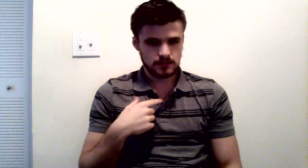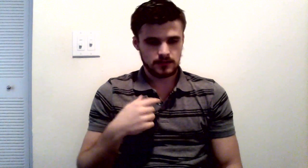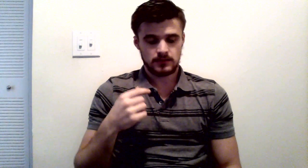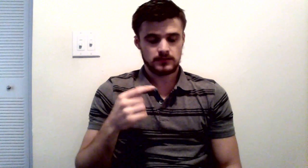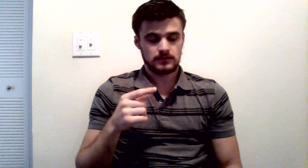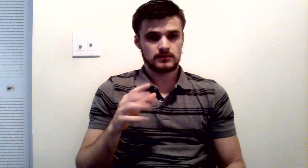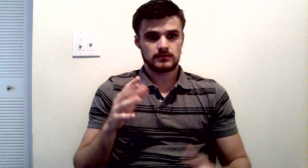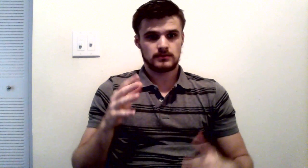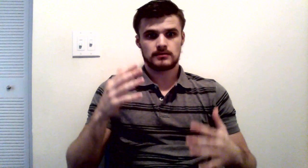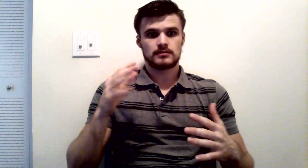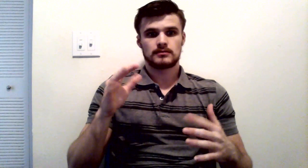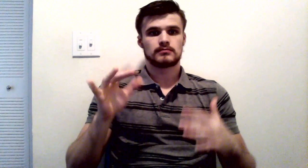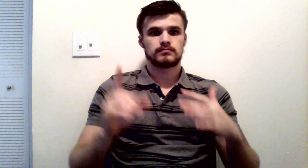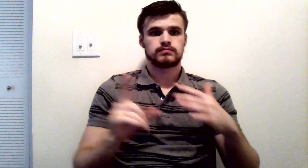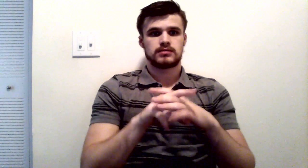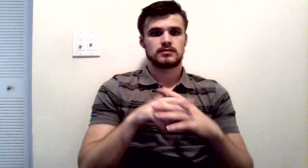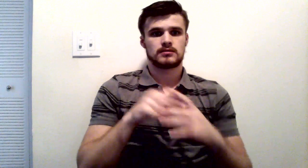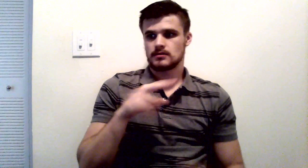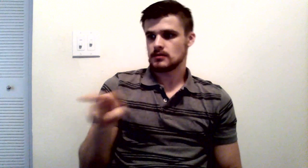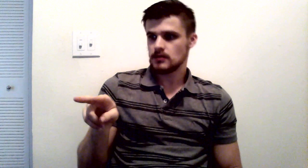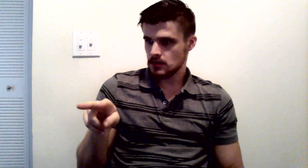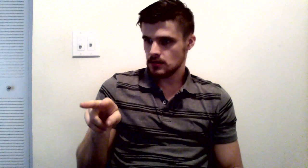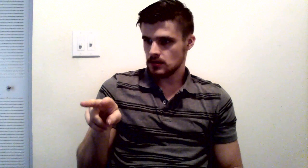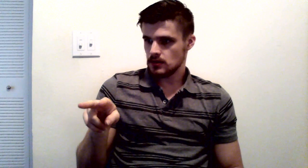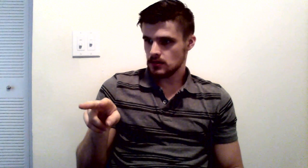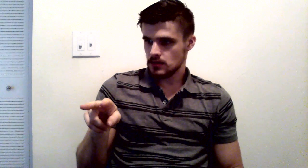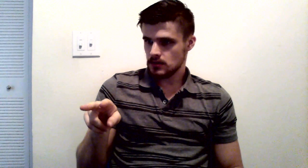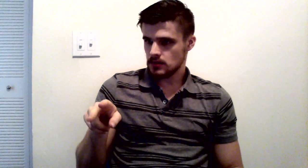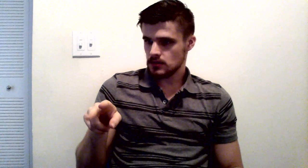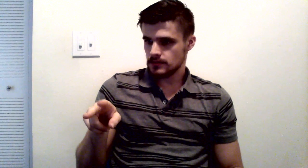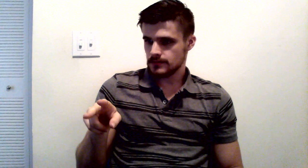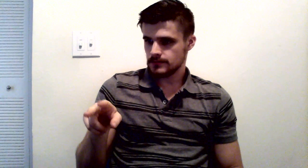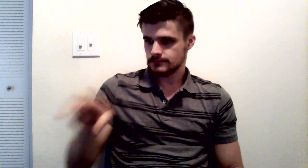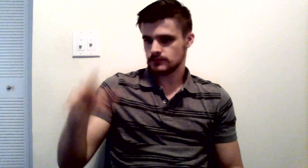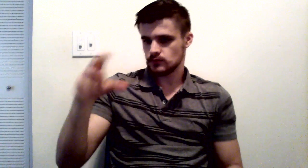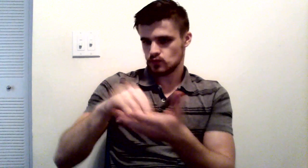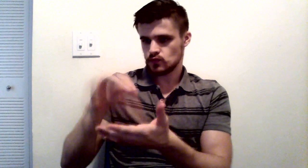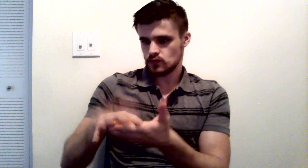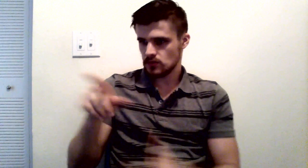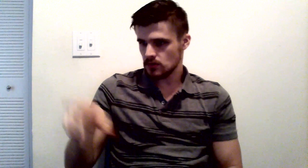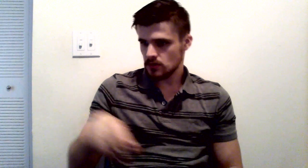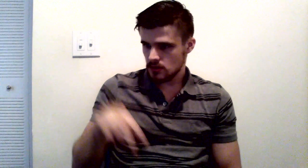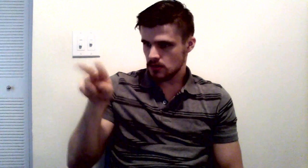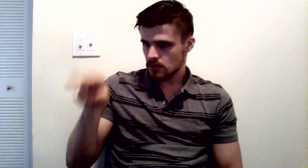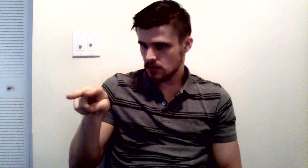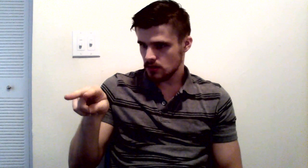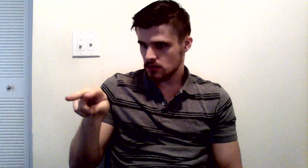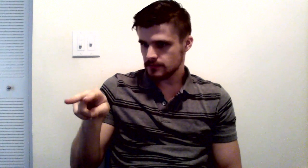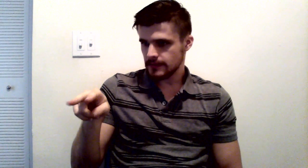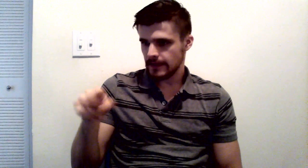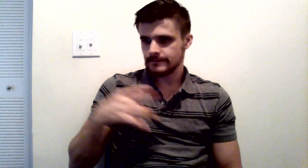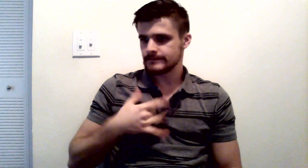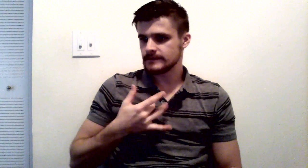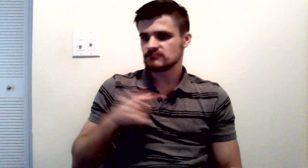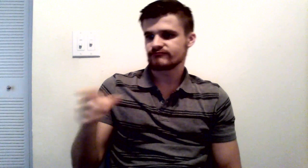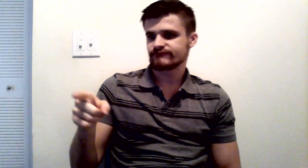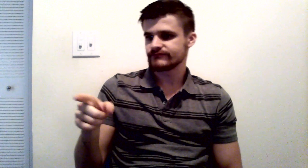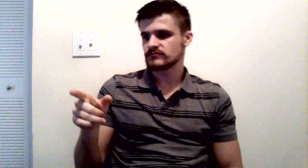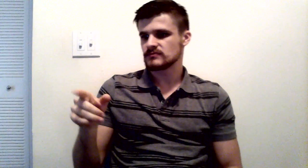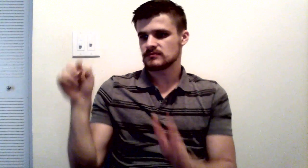a particular student I look at is about to assassinate the president or explode an